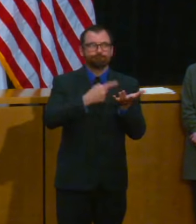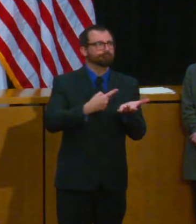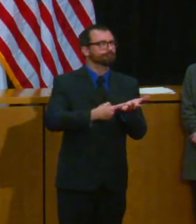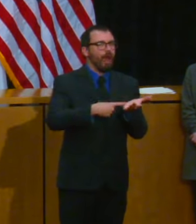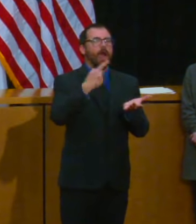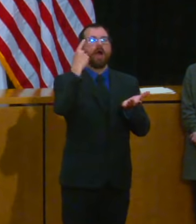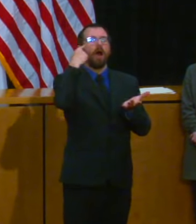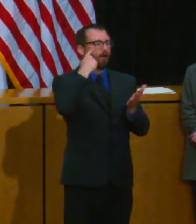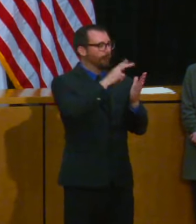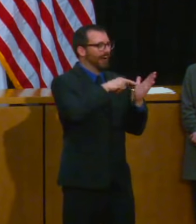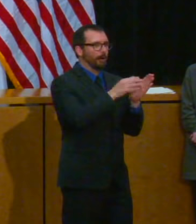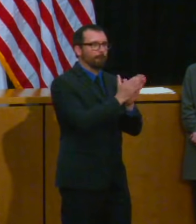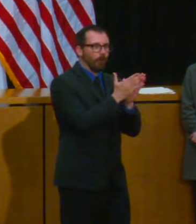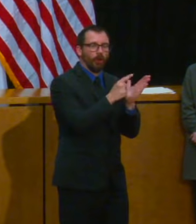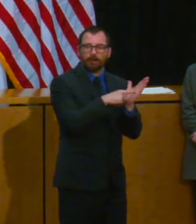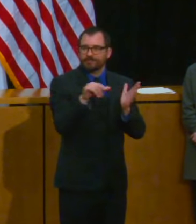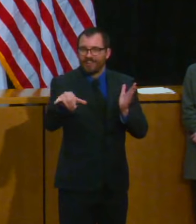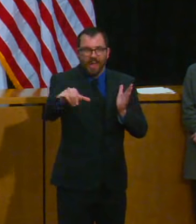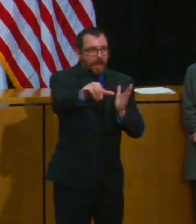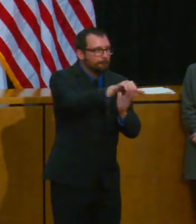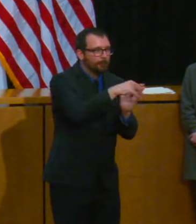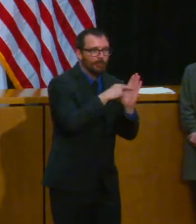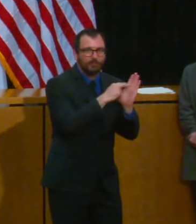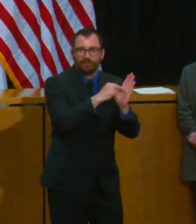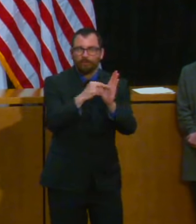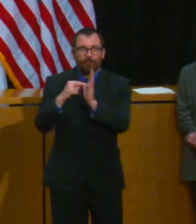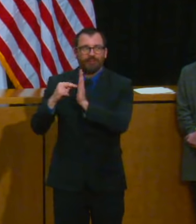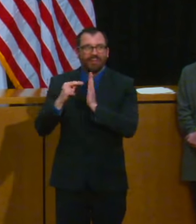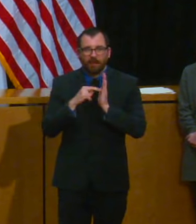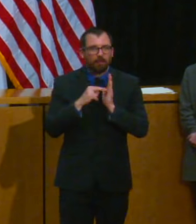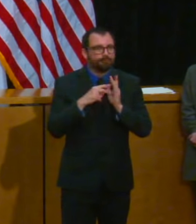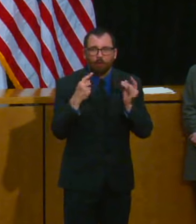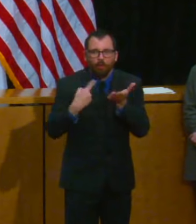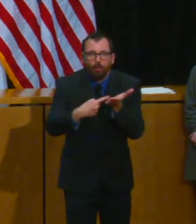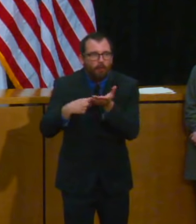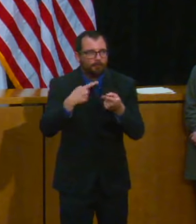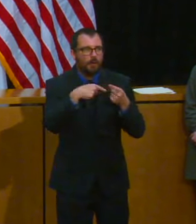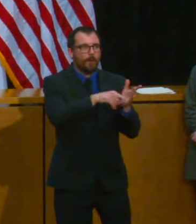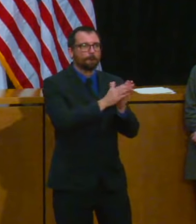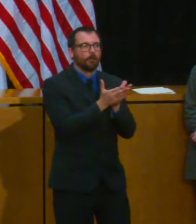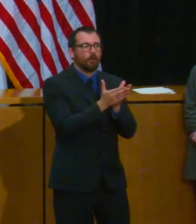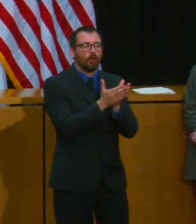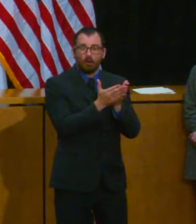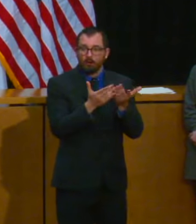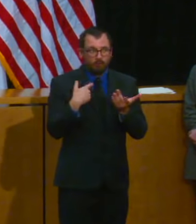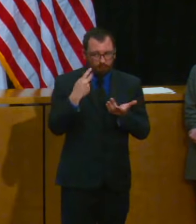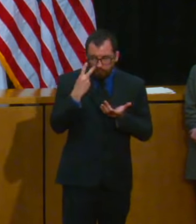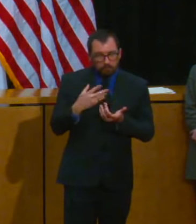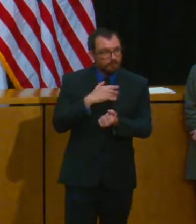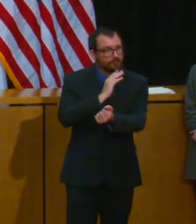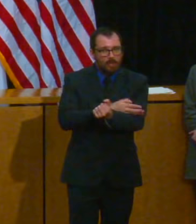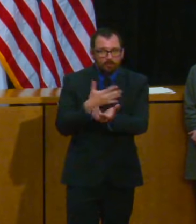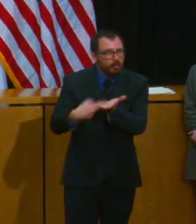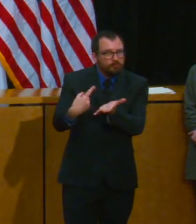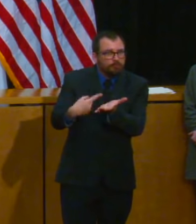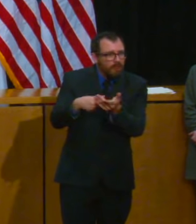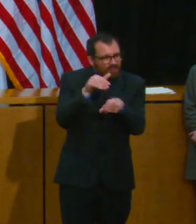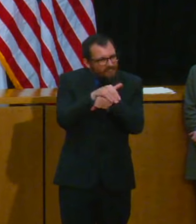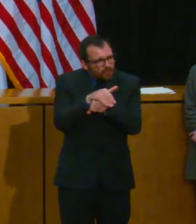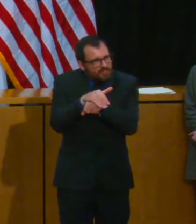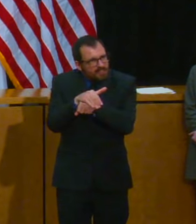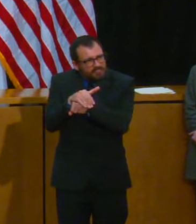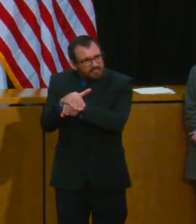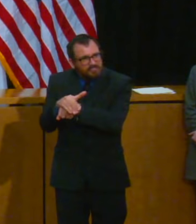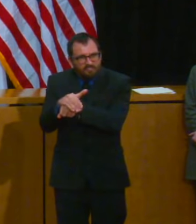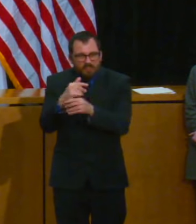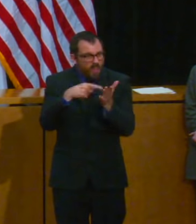reading books for a couple of weeks talking every single night about what they're reading in the books that they've got they